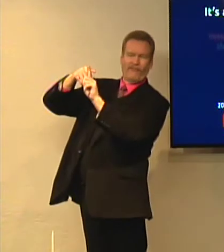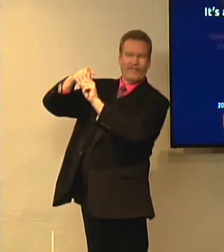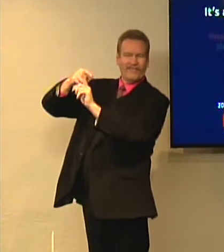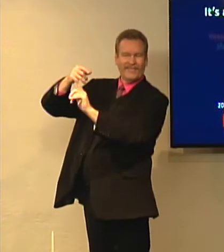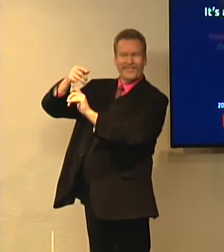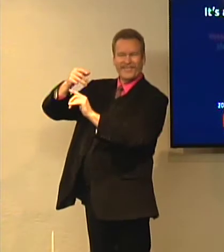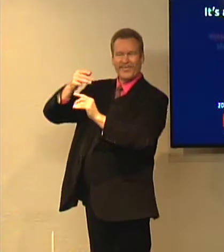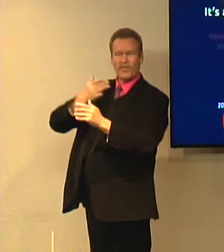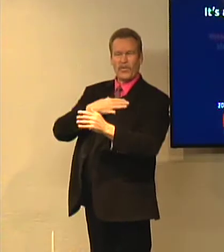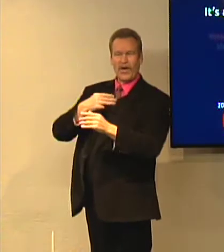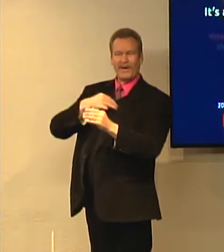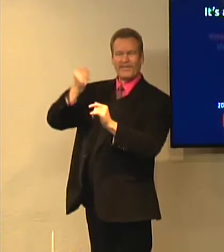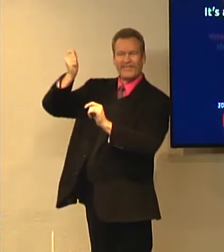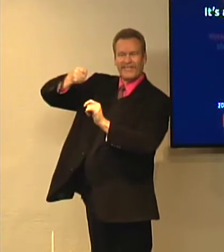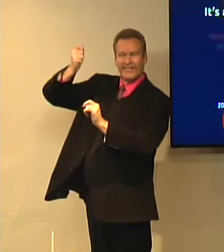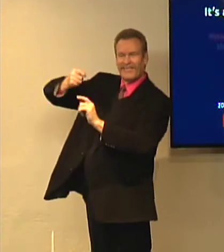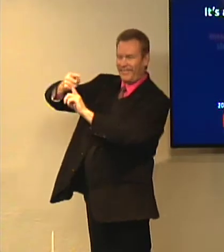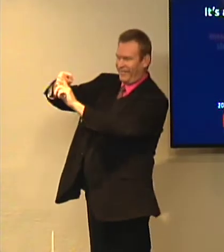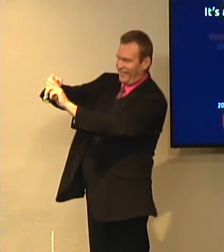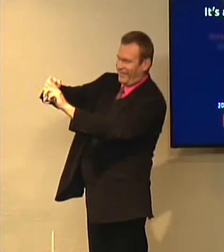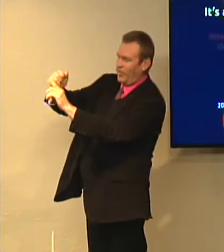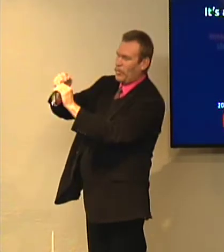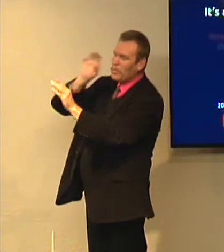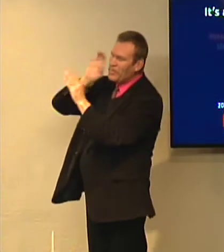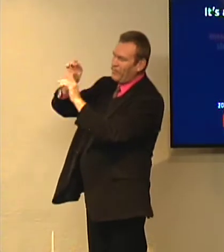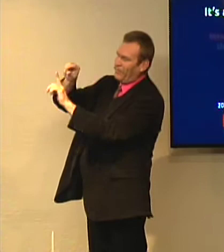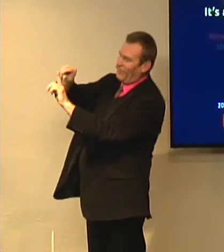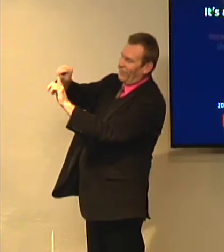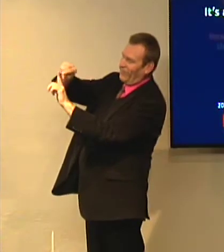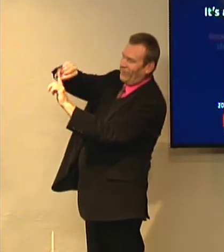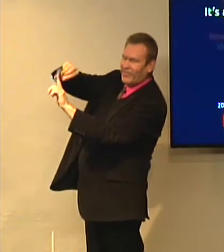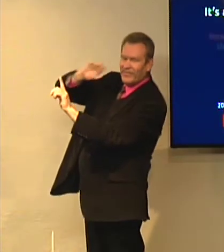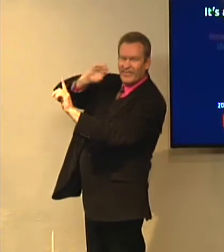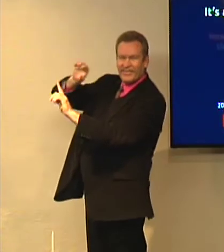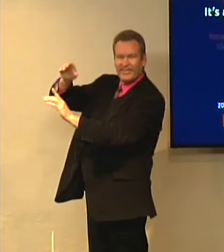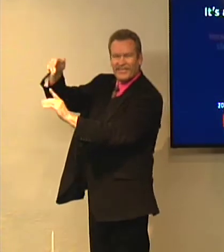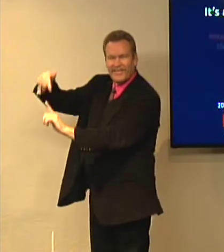we've seen crosses, white crosses, you know, with people's pictures.